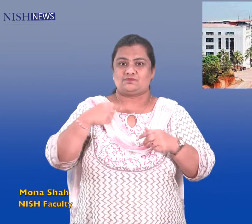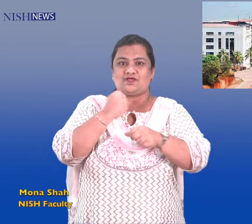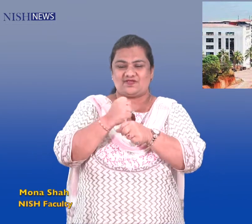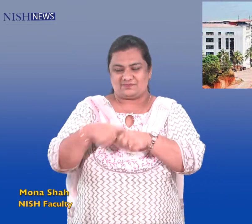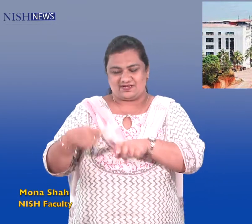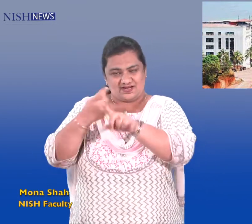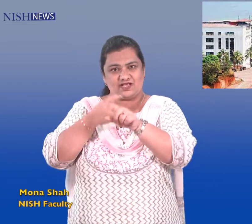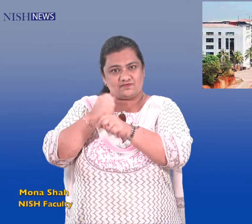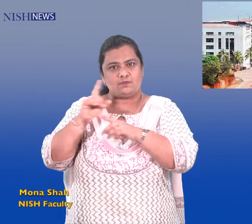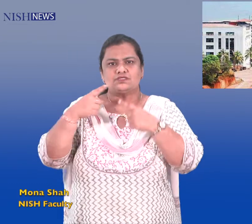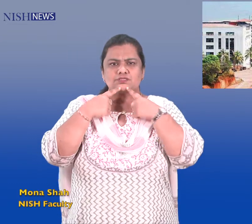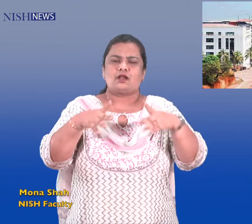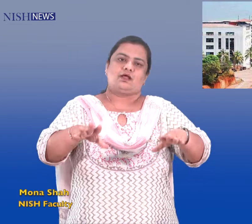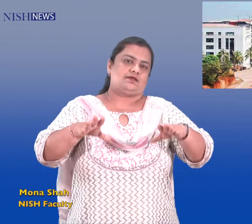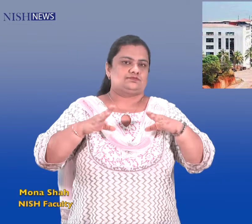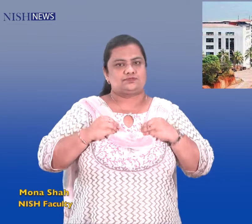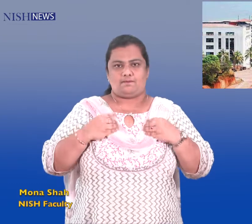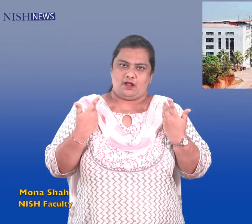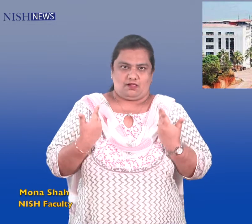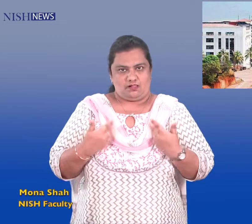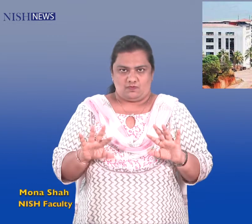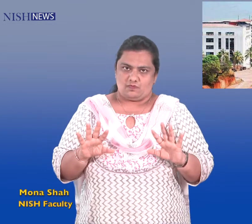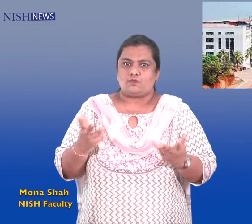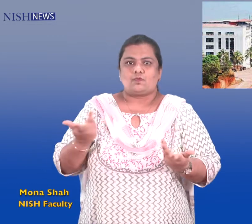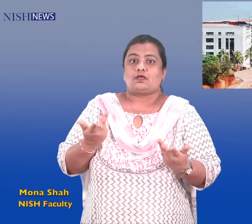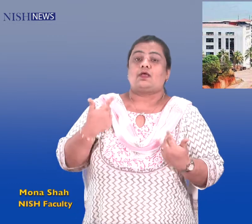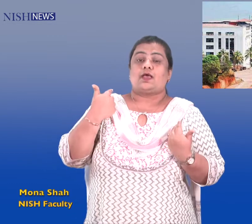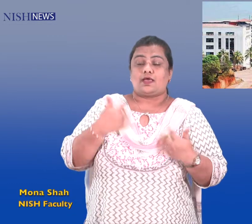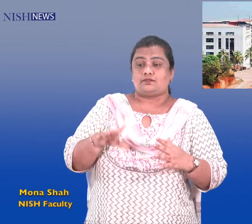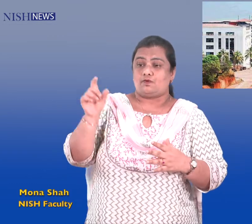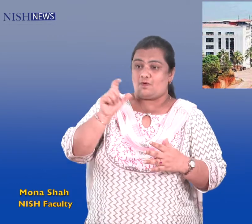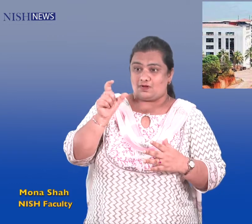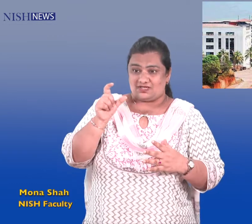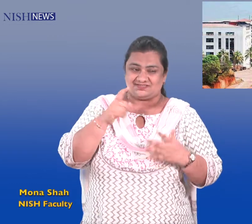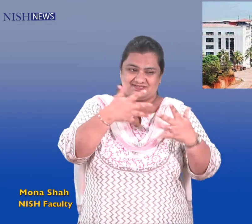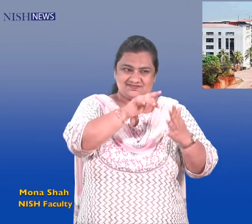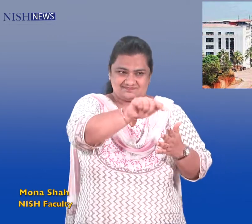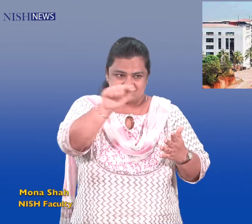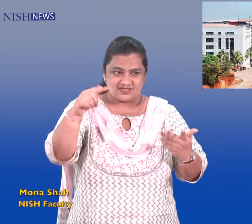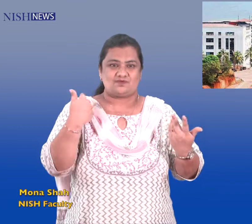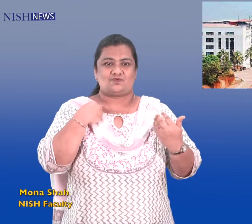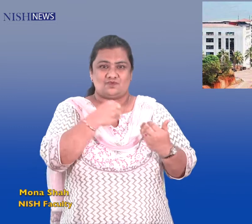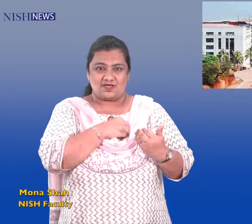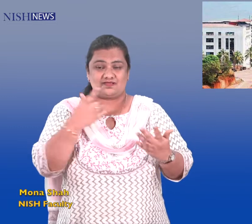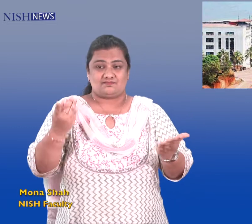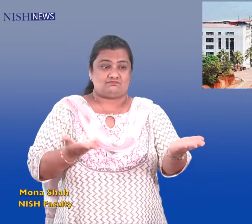Kerala. The Supreme Court pronounced the landmark verdict in the case related to admission of students in the Kannur and